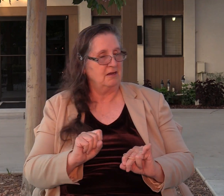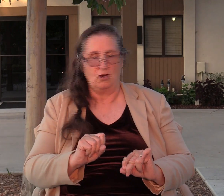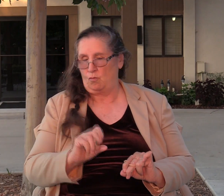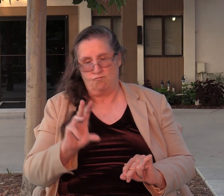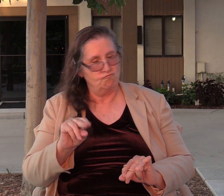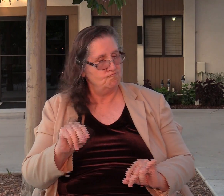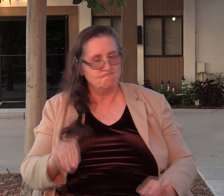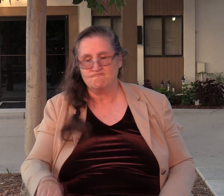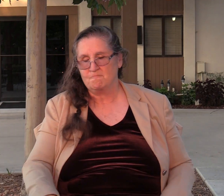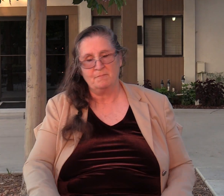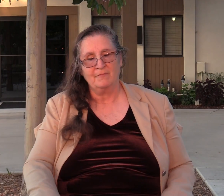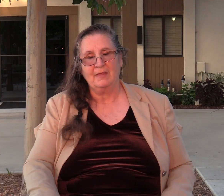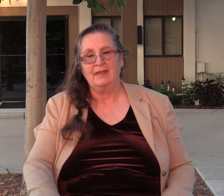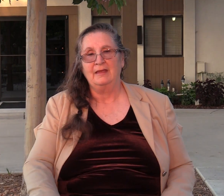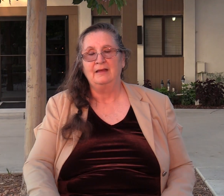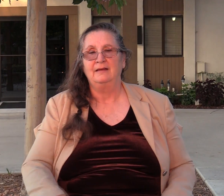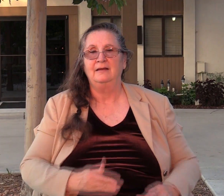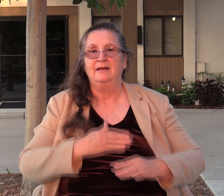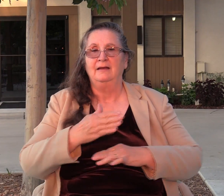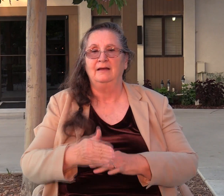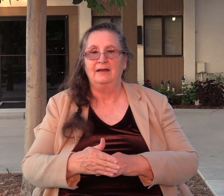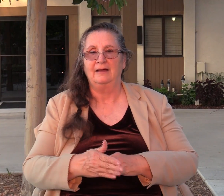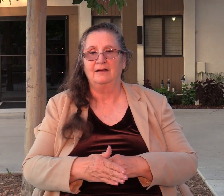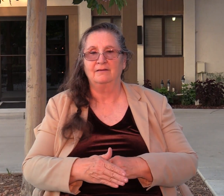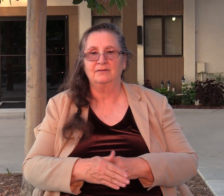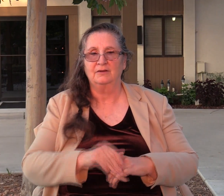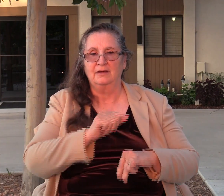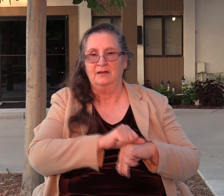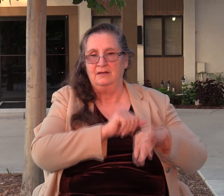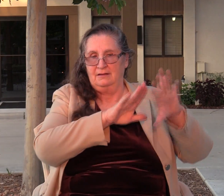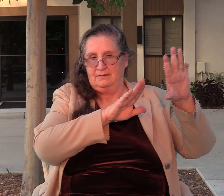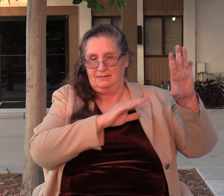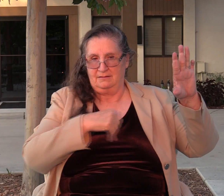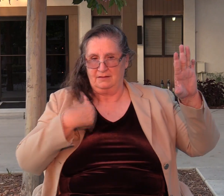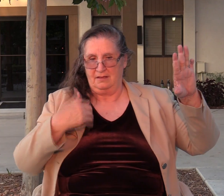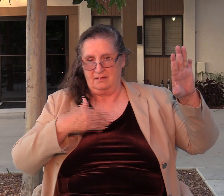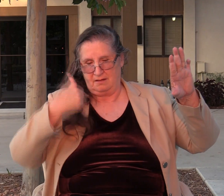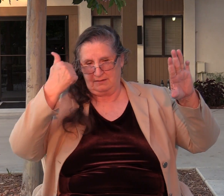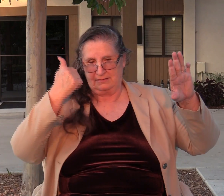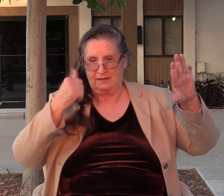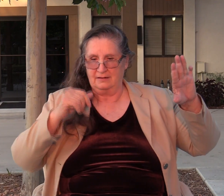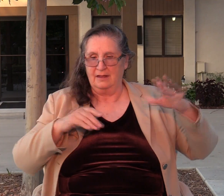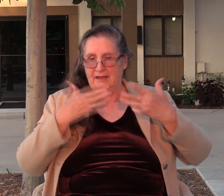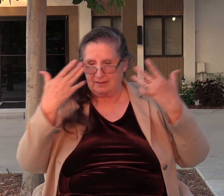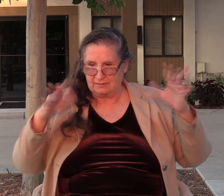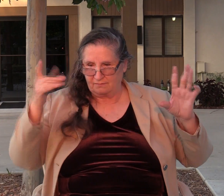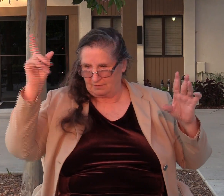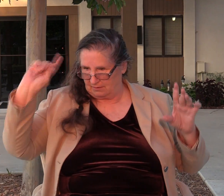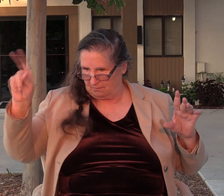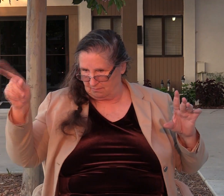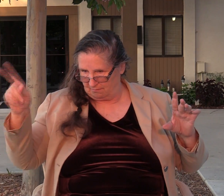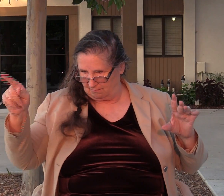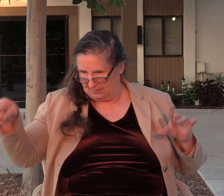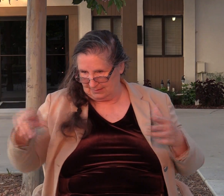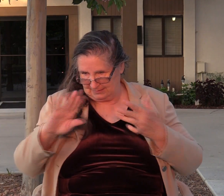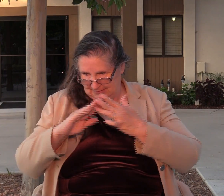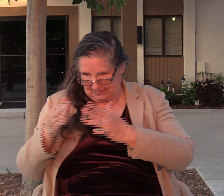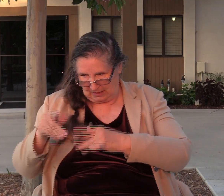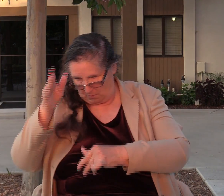And so, after Jotham is done rebuking the entire city basically, he